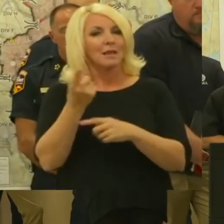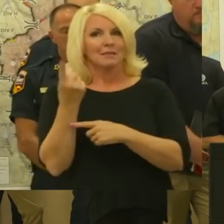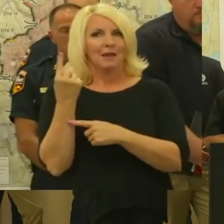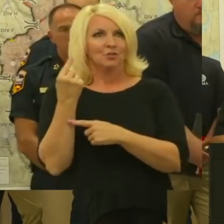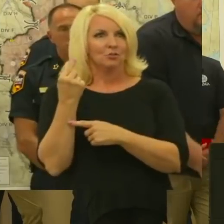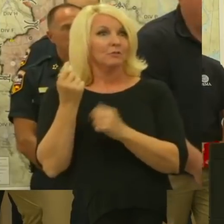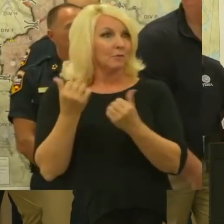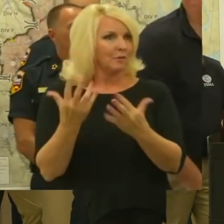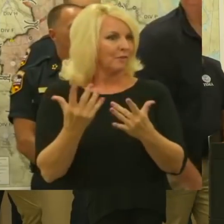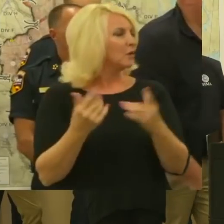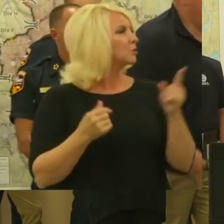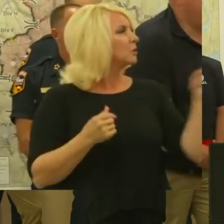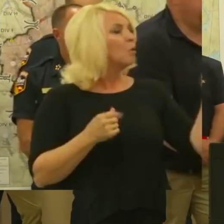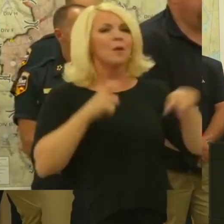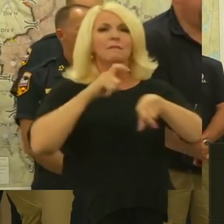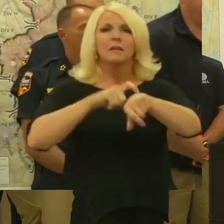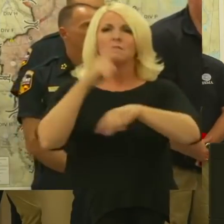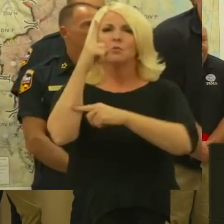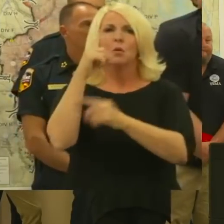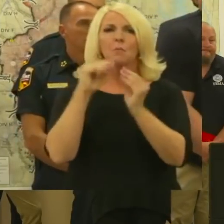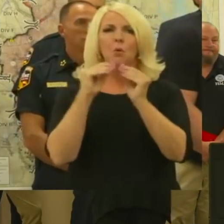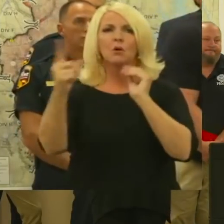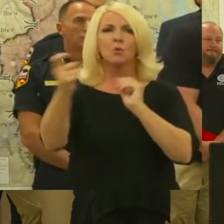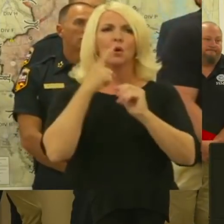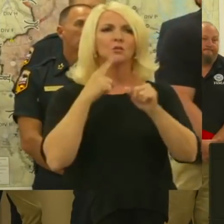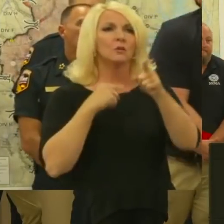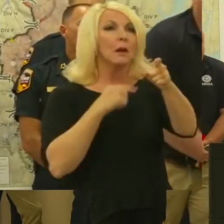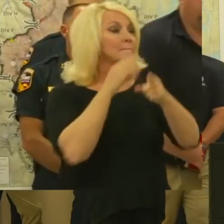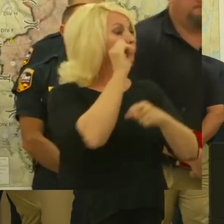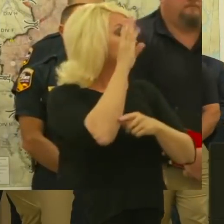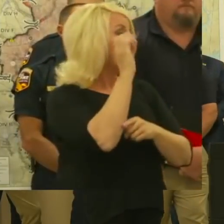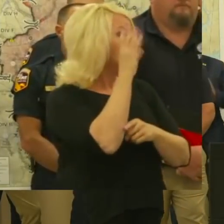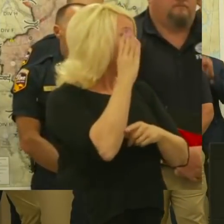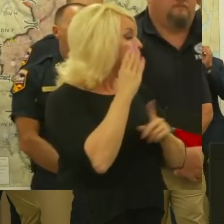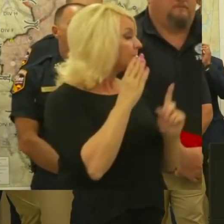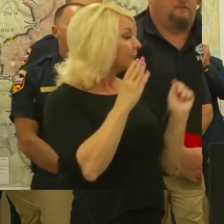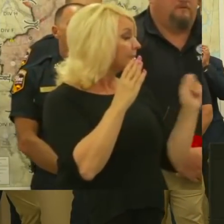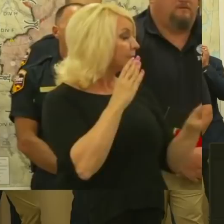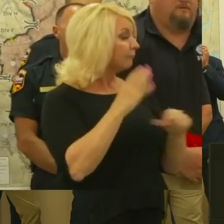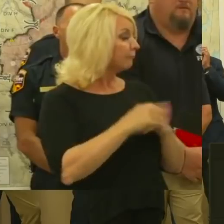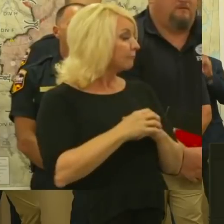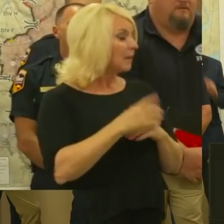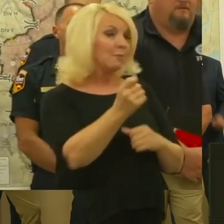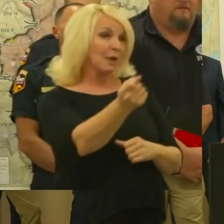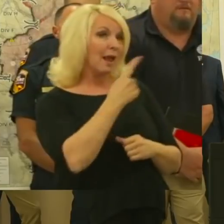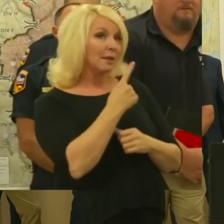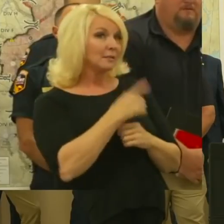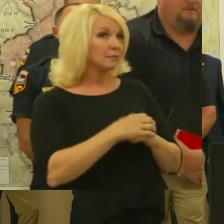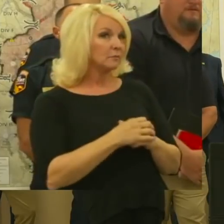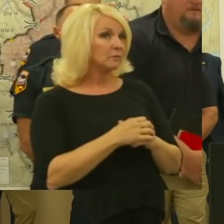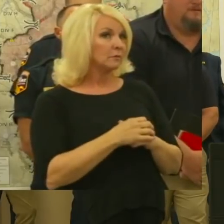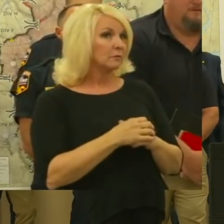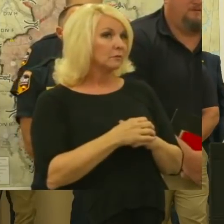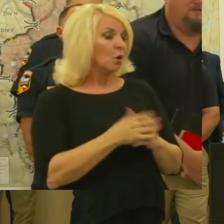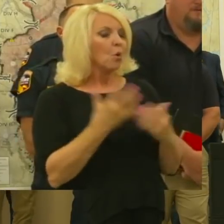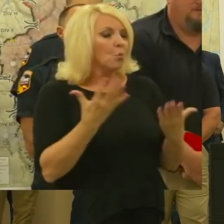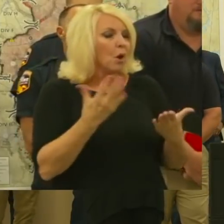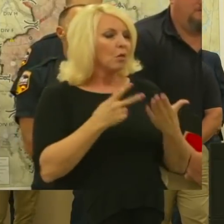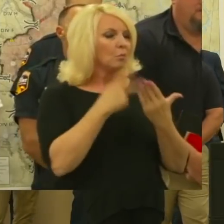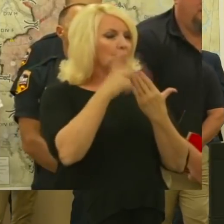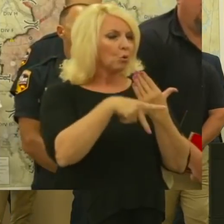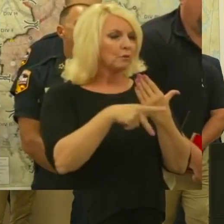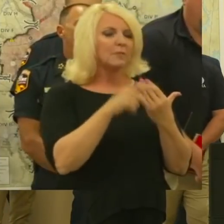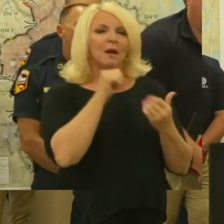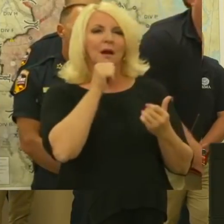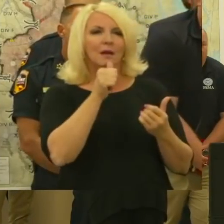on those. We have time for one more question. So one more question. So one Bob, can I ask what are the programs that undocumented people can